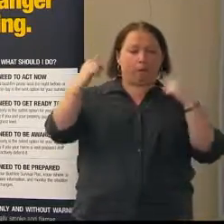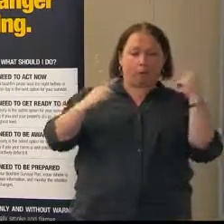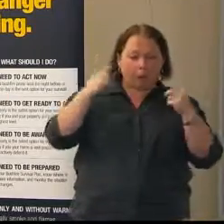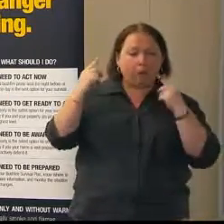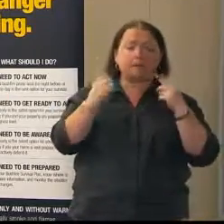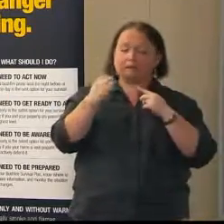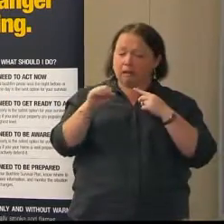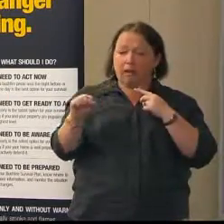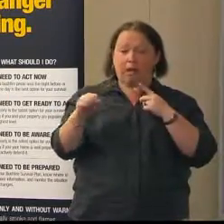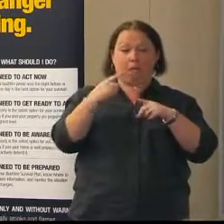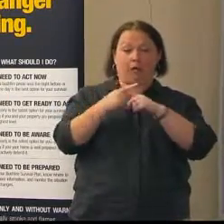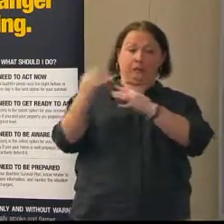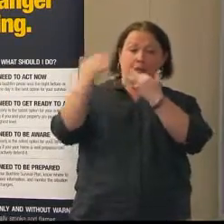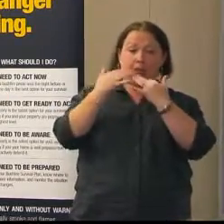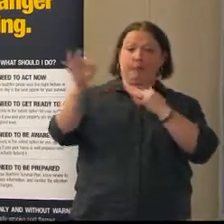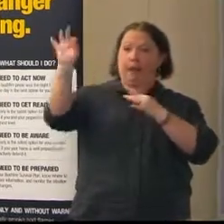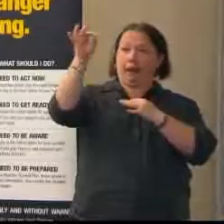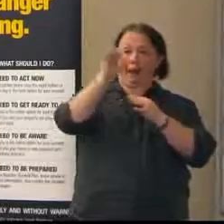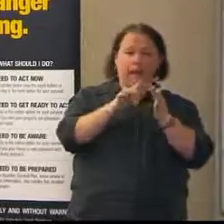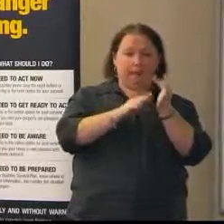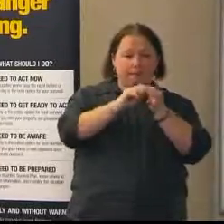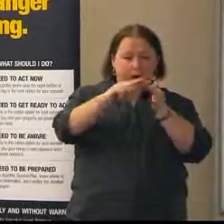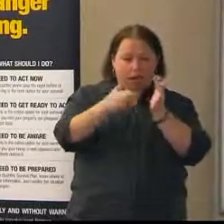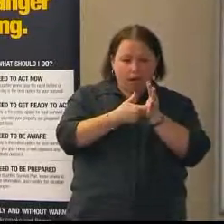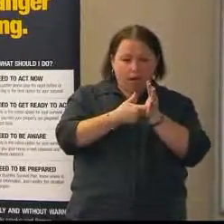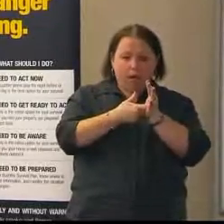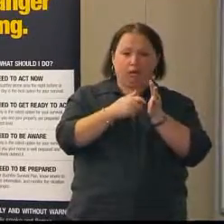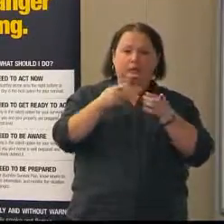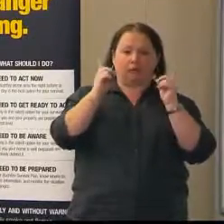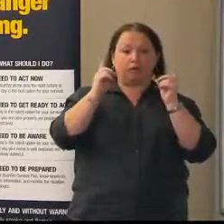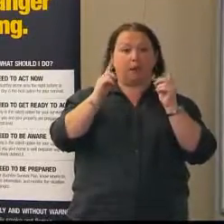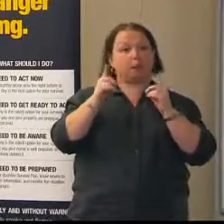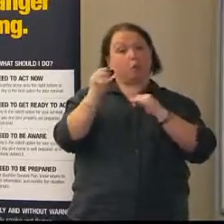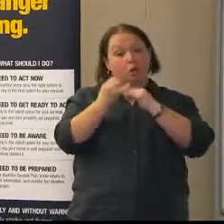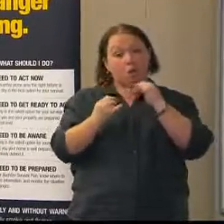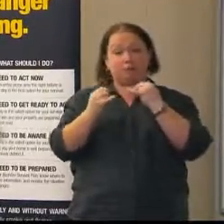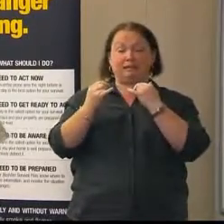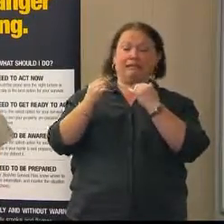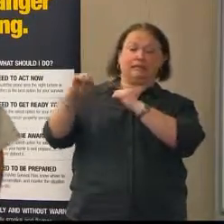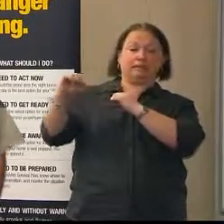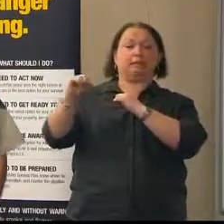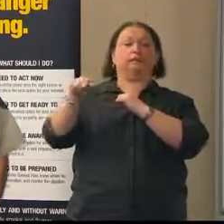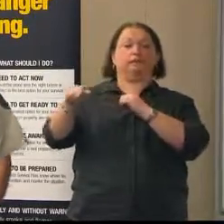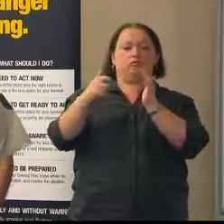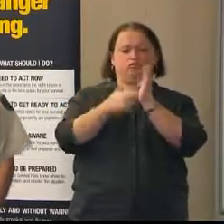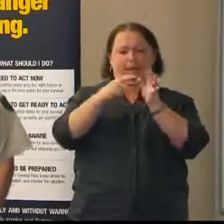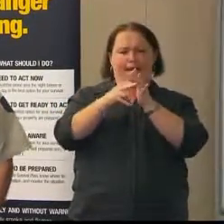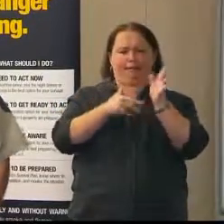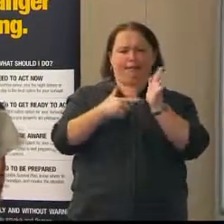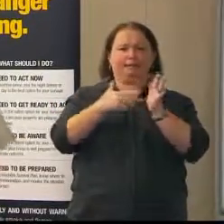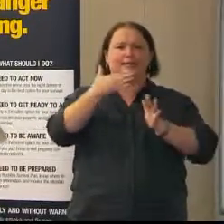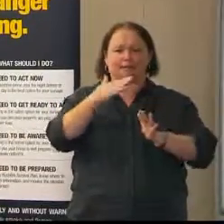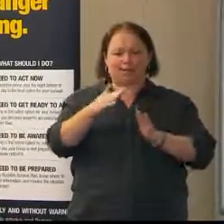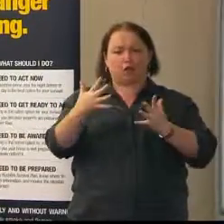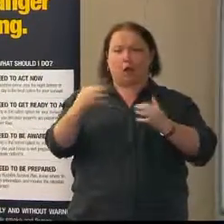and there will be lots of smoke and embers, but radiant heat is the one that people need to protect themselves from. So in a solid,